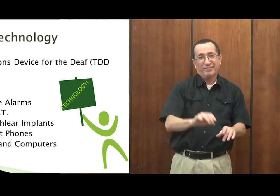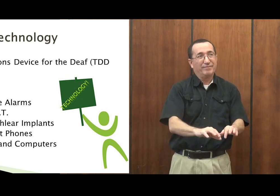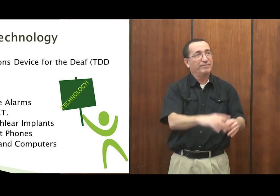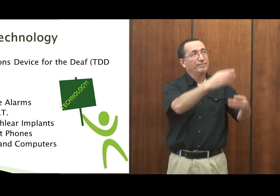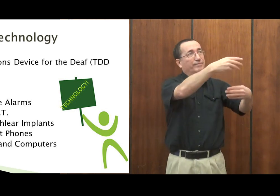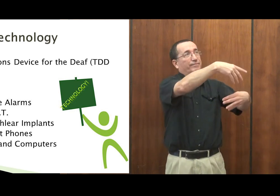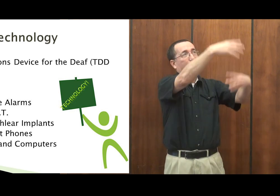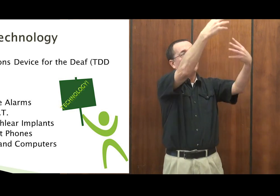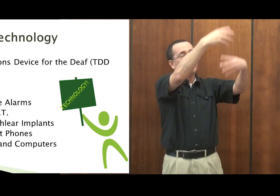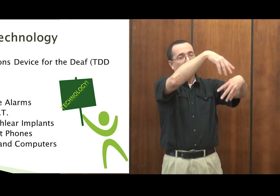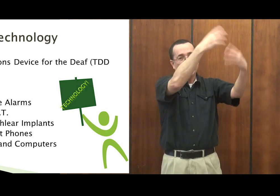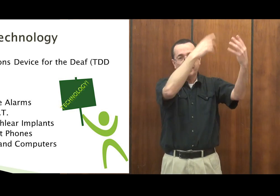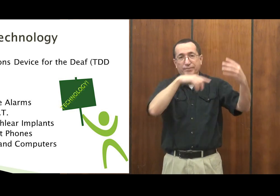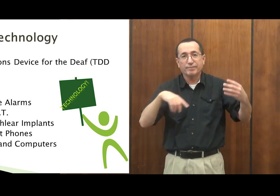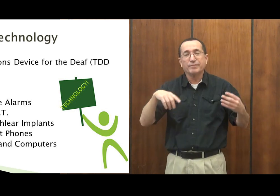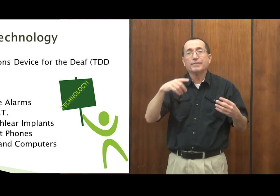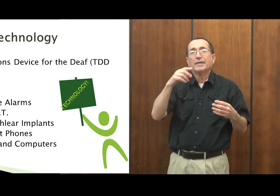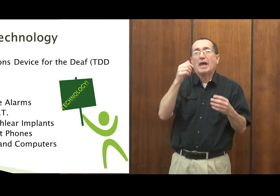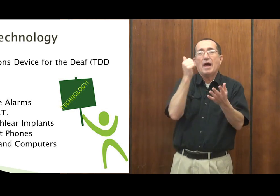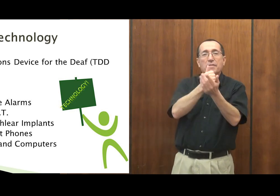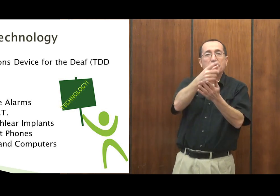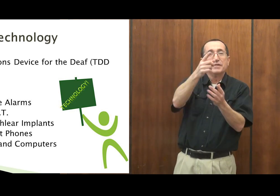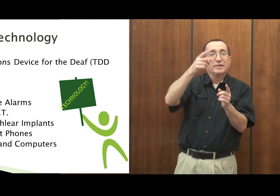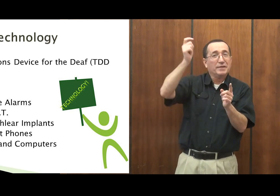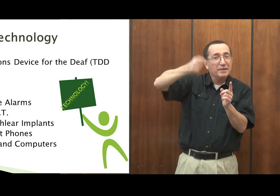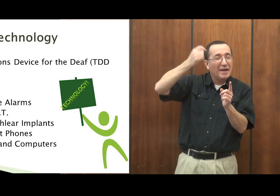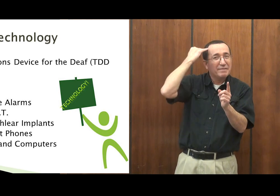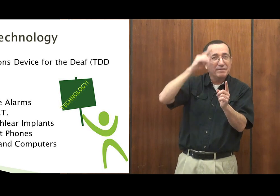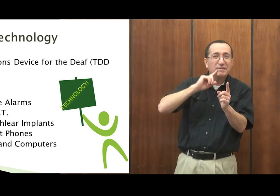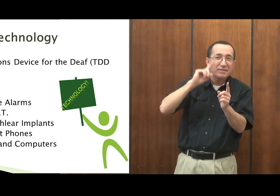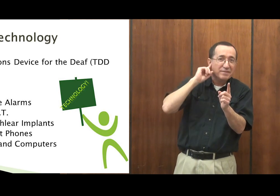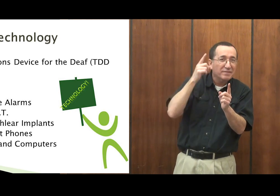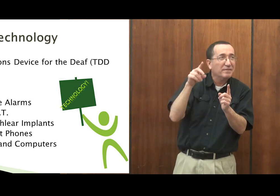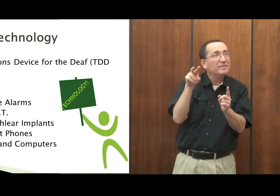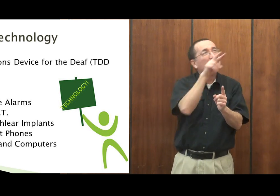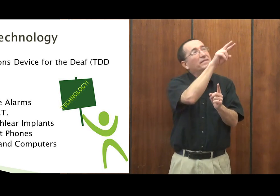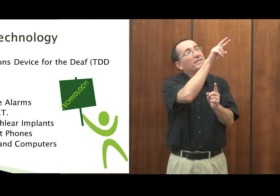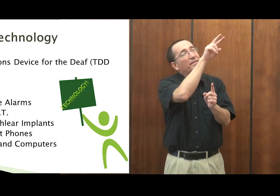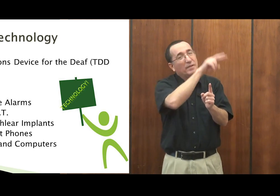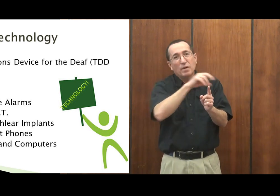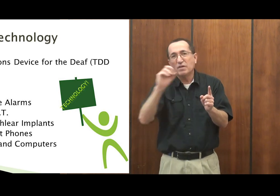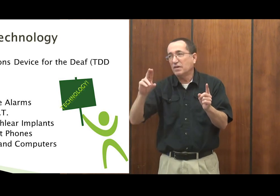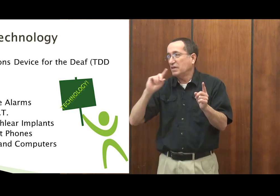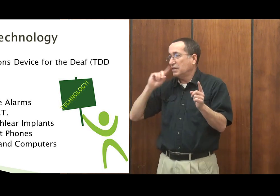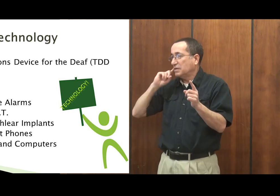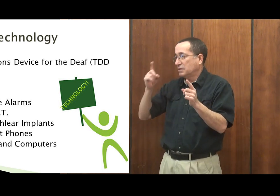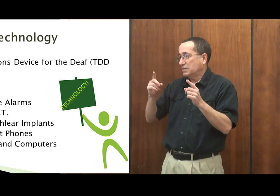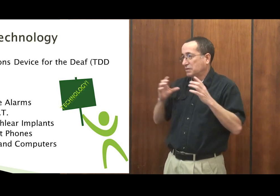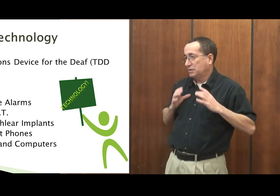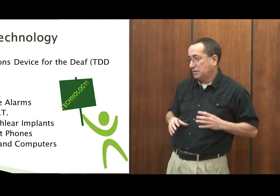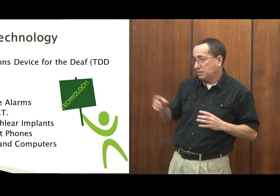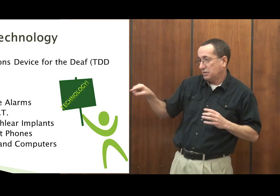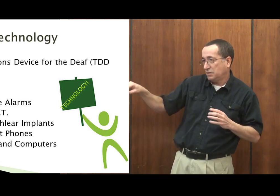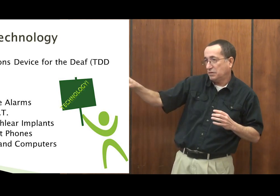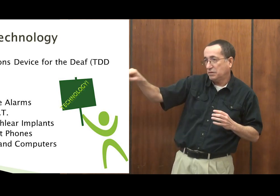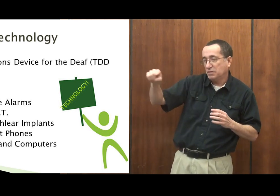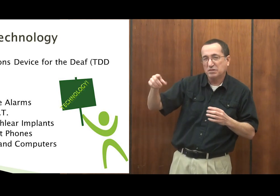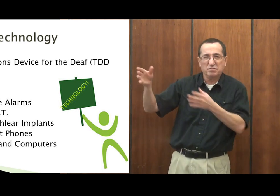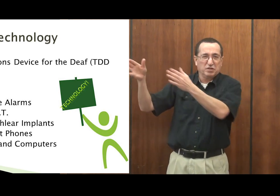reporting. And you could see what is being said. So, a deaf person who's going through a legal case